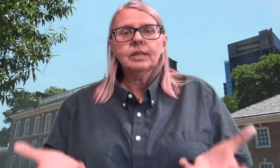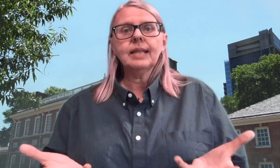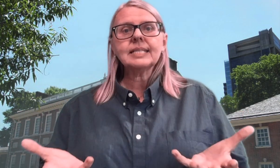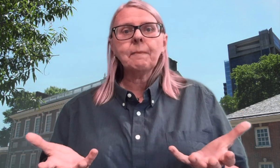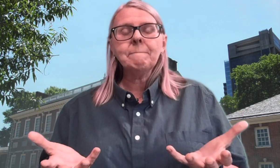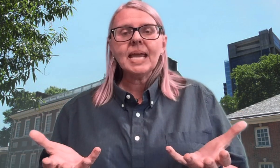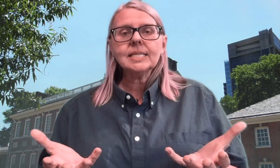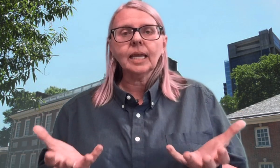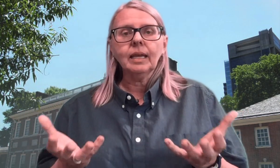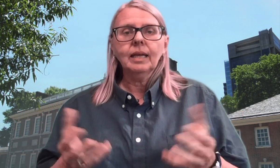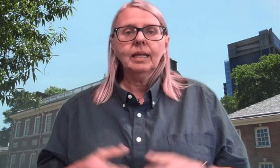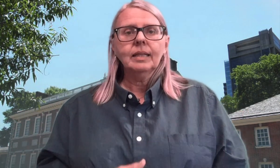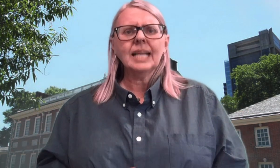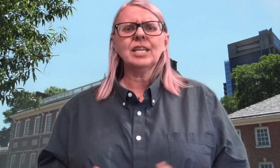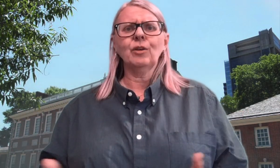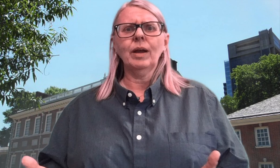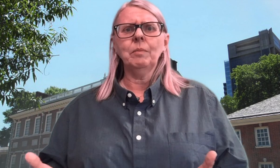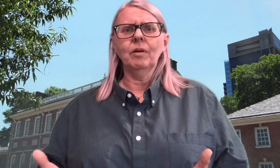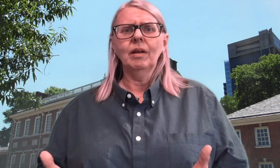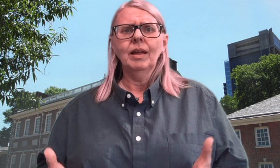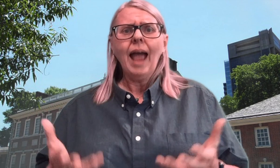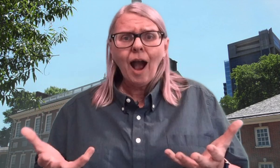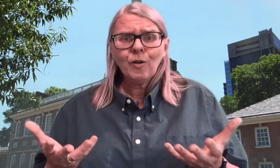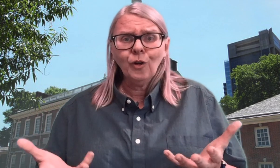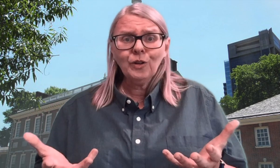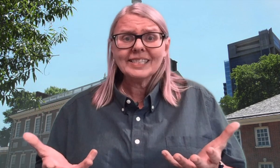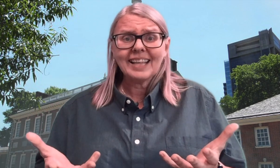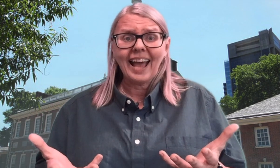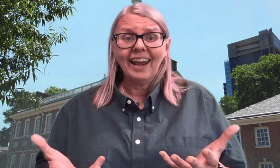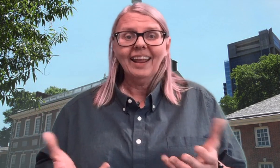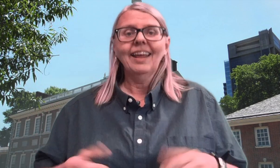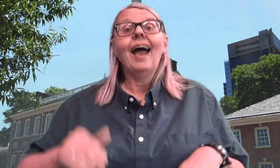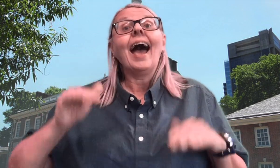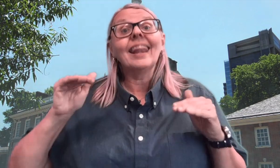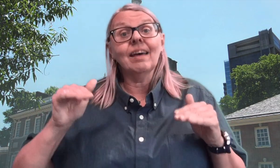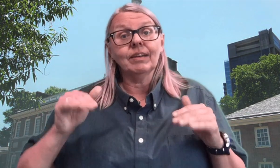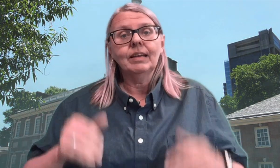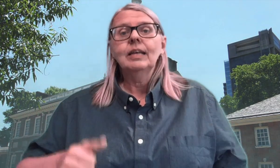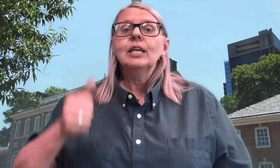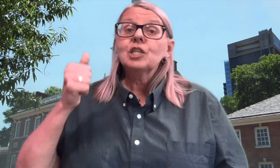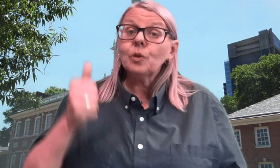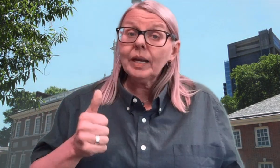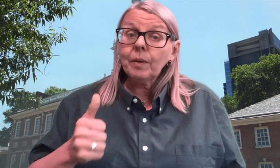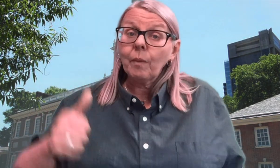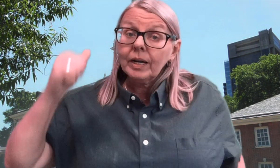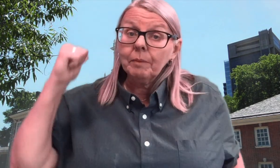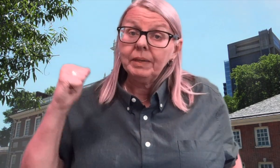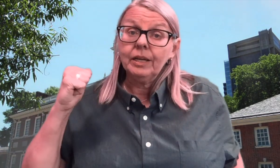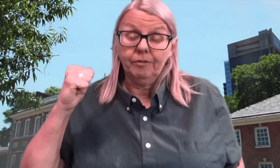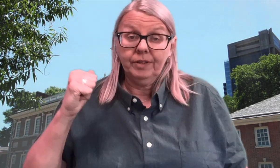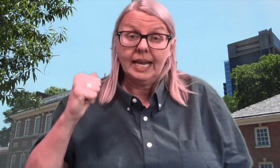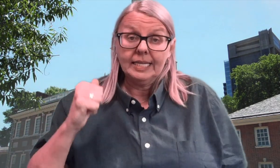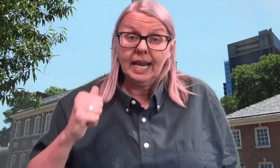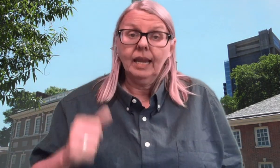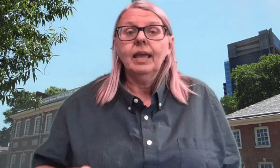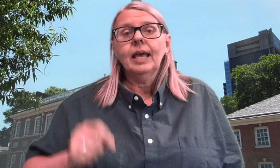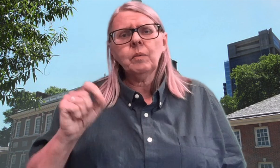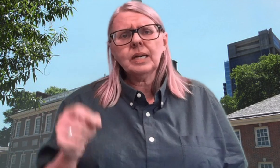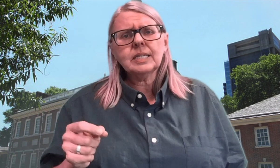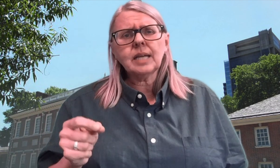That's amazing. That's incredible. How cool is that? I love it. So anyway, I wanted to be here for that day. And I wanted to talk